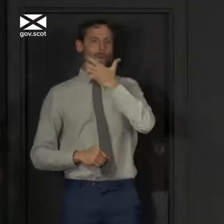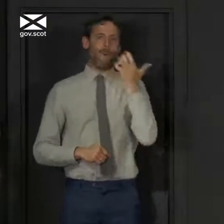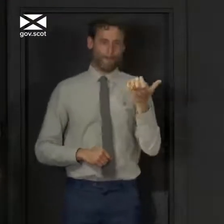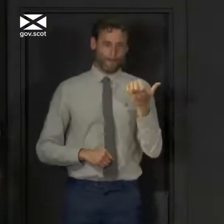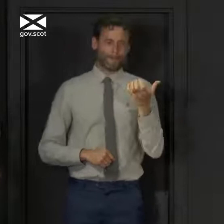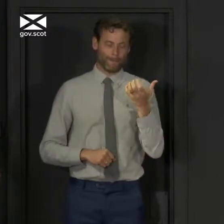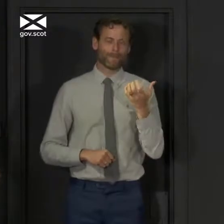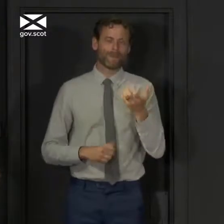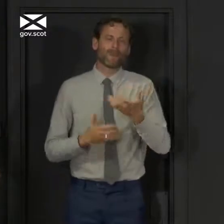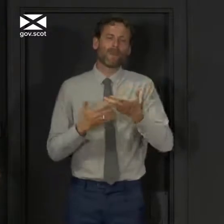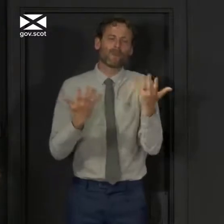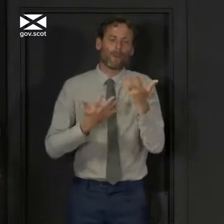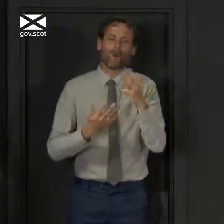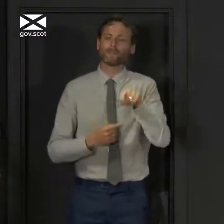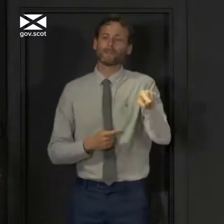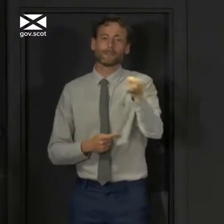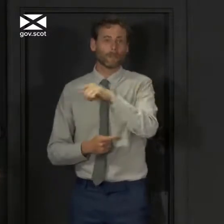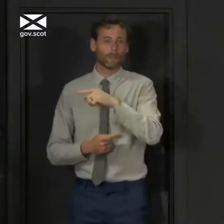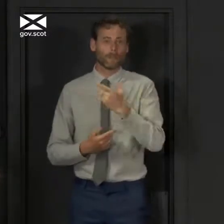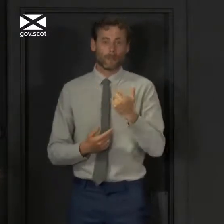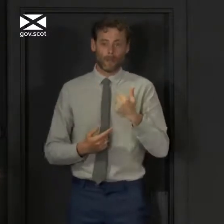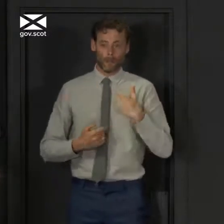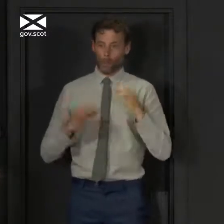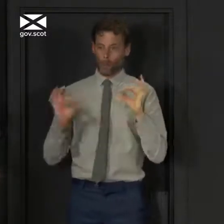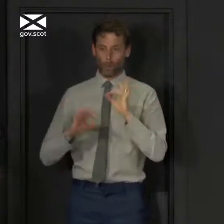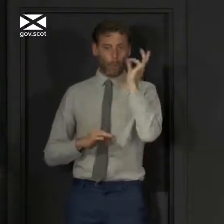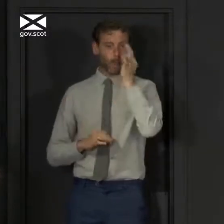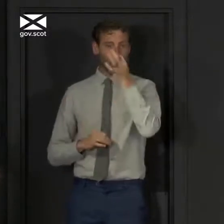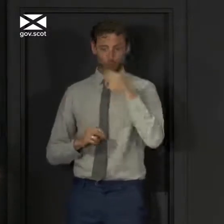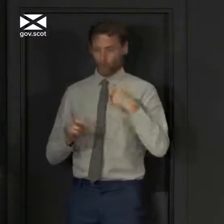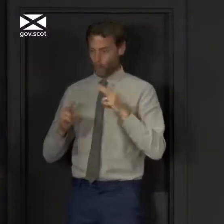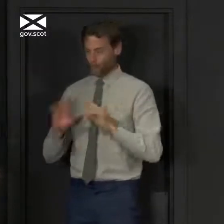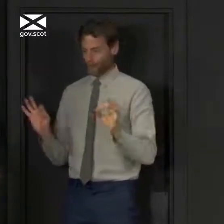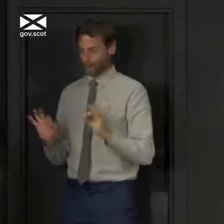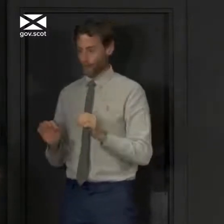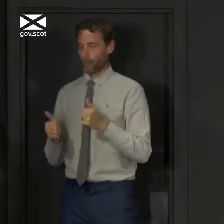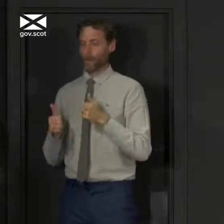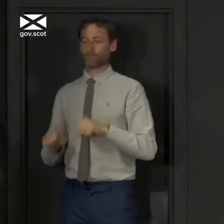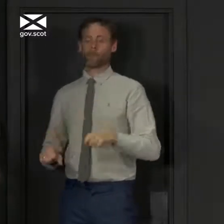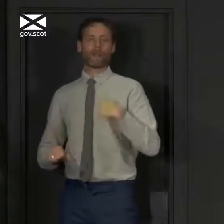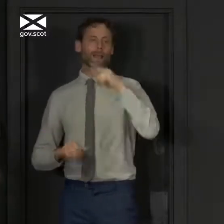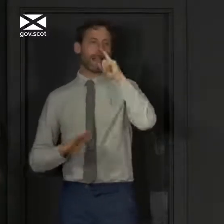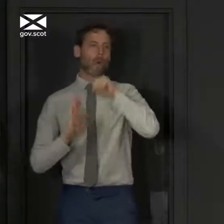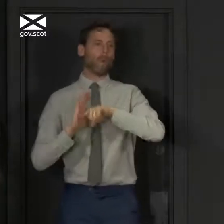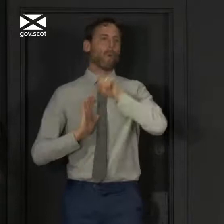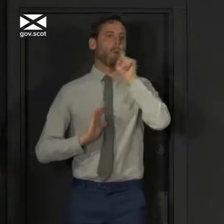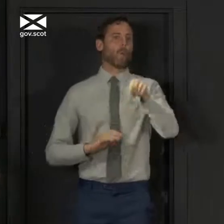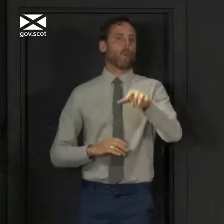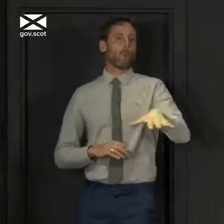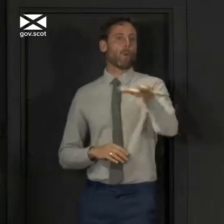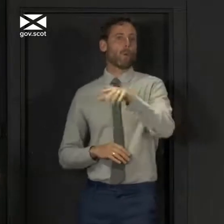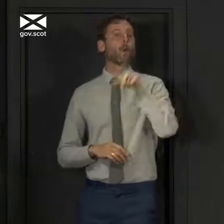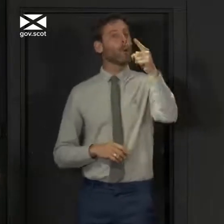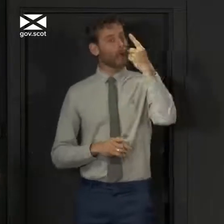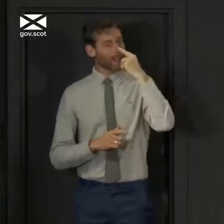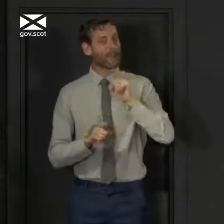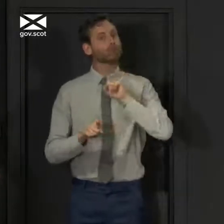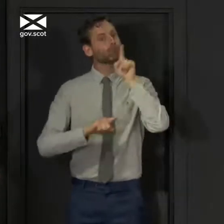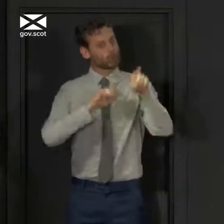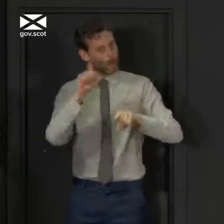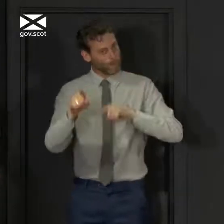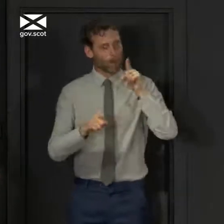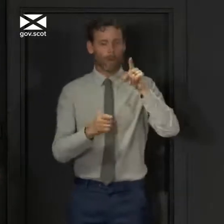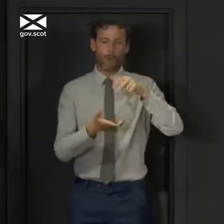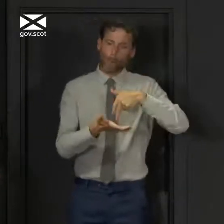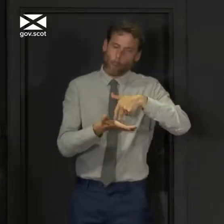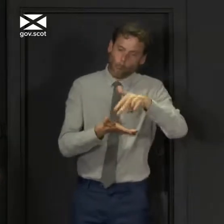especially, I suspect, by those who don't have gardens. And you'll be able to travel, preferably by walking or cycling, to